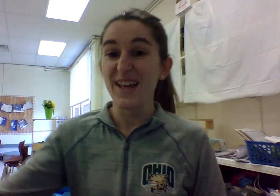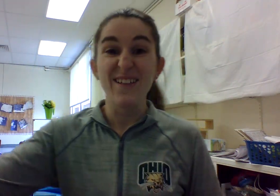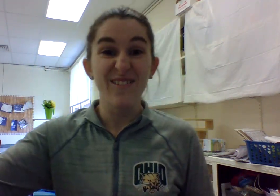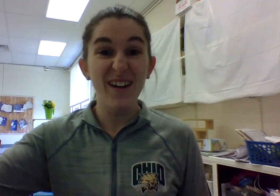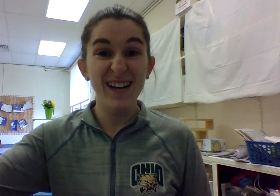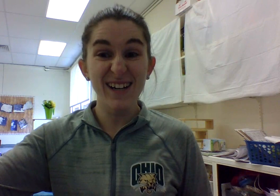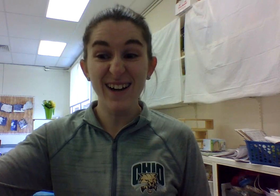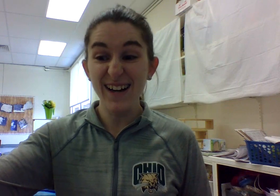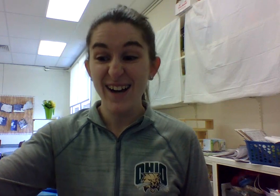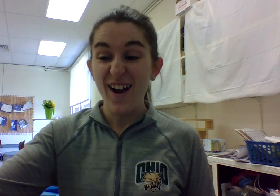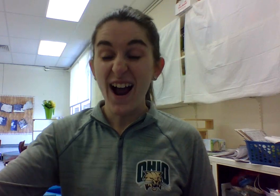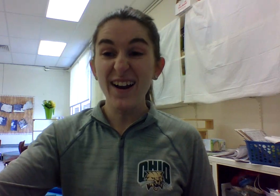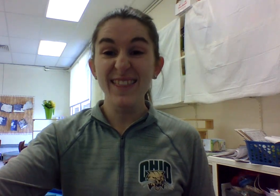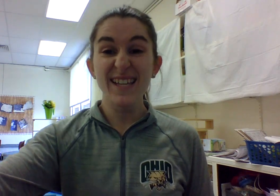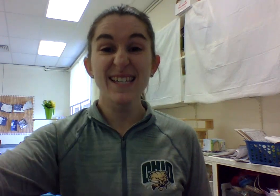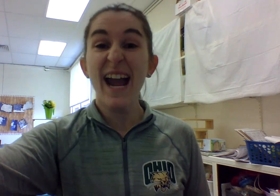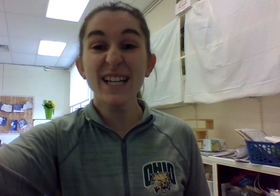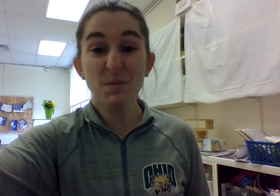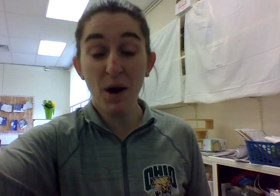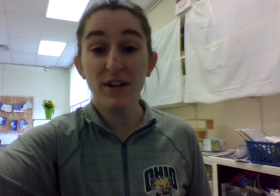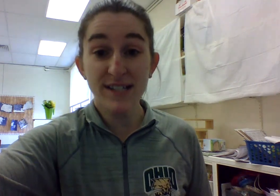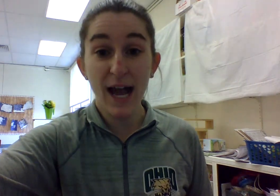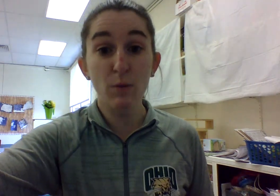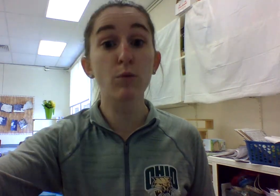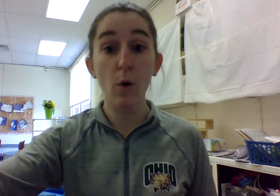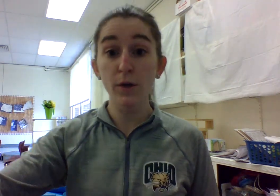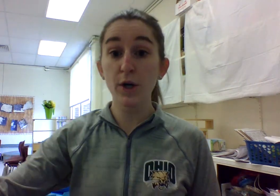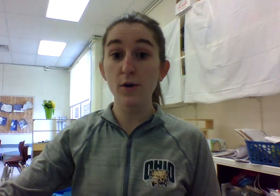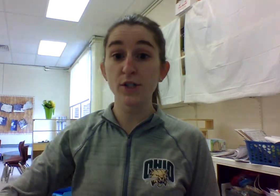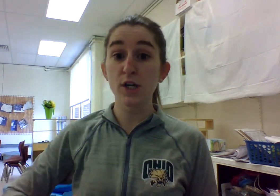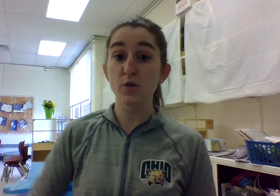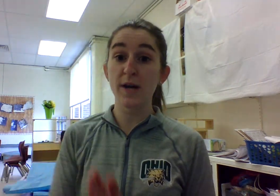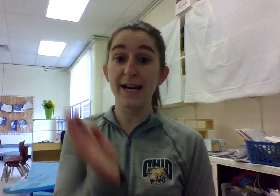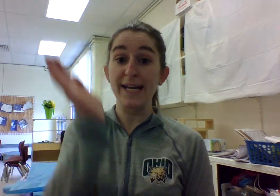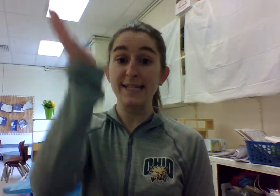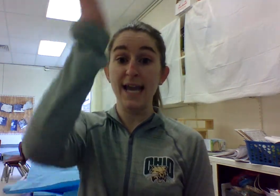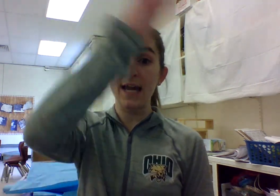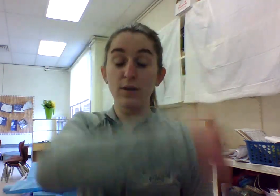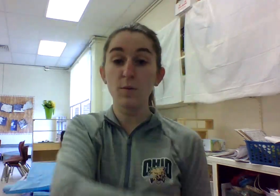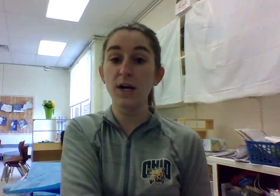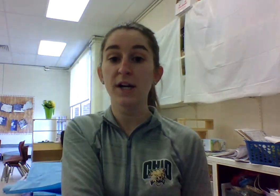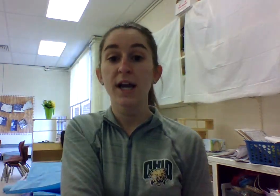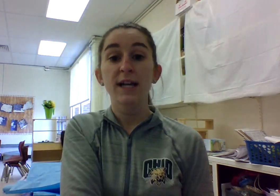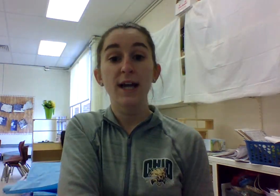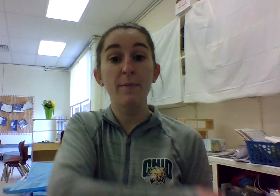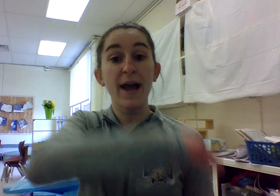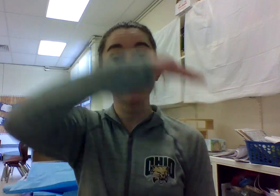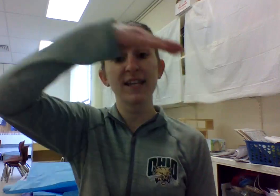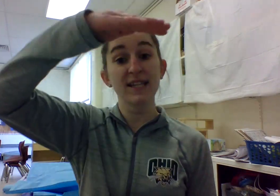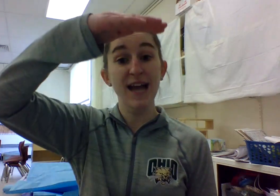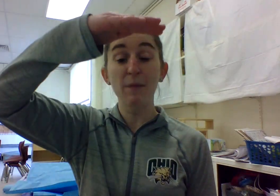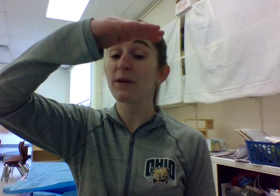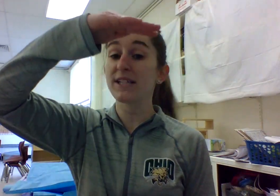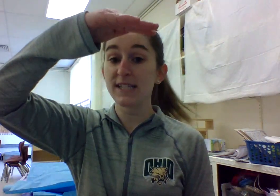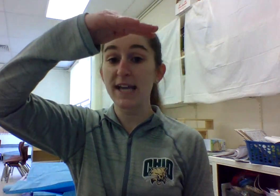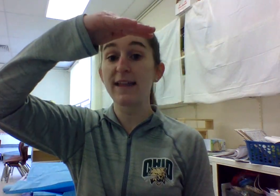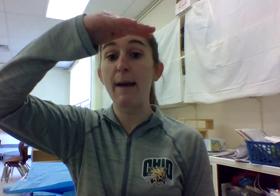Very good. All right, this next part is that roller coasters. We're going to say the word. Come back to the top and say that